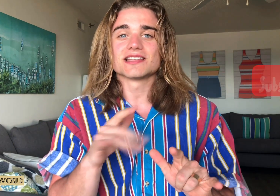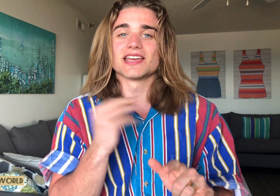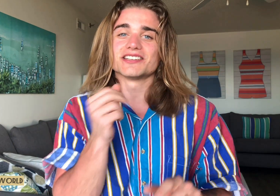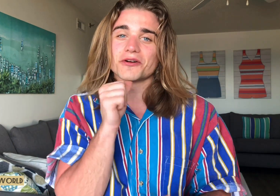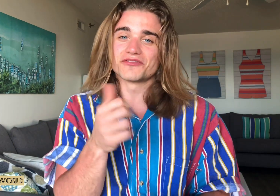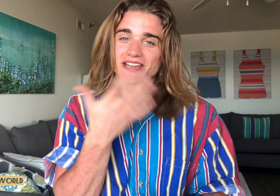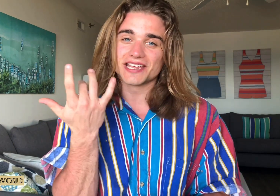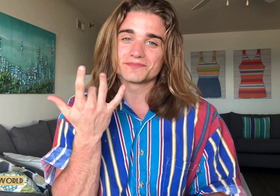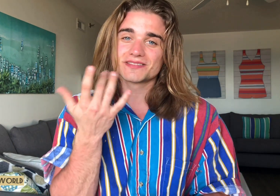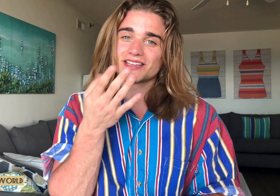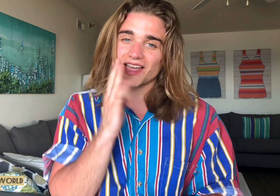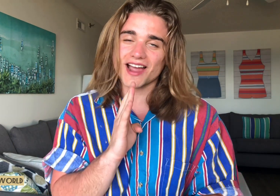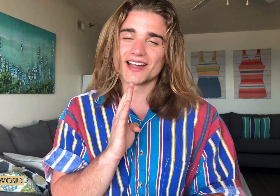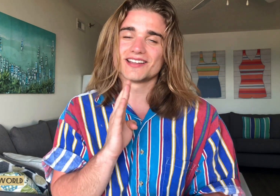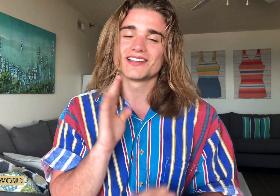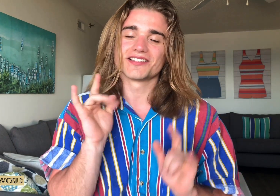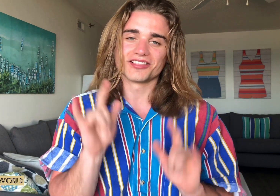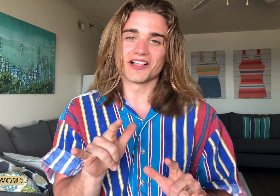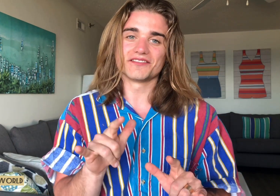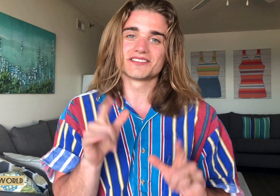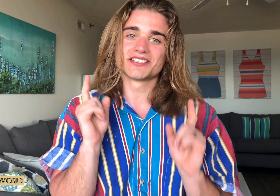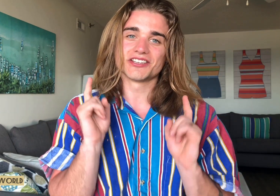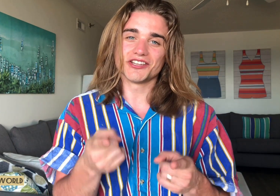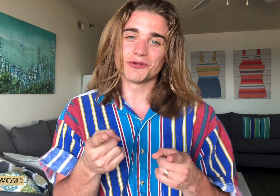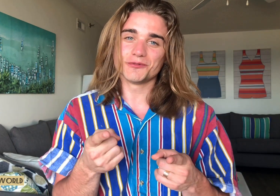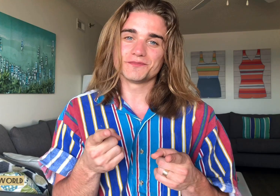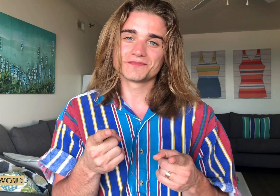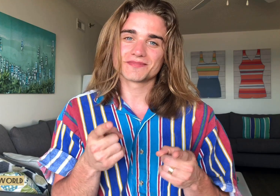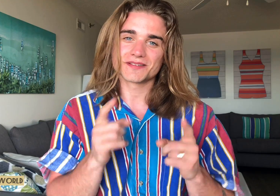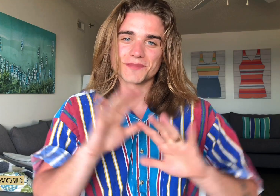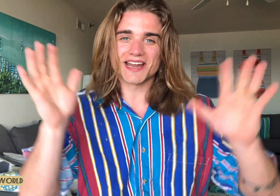And don't forget, God loves you. Bye guys.